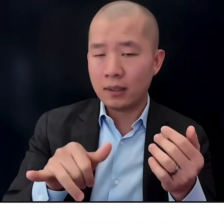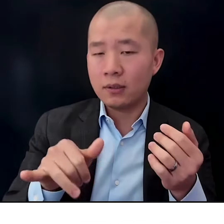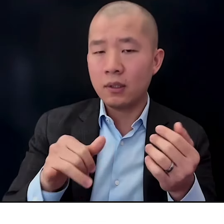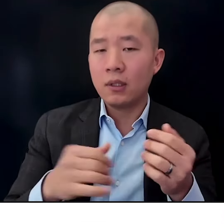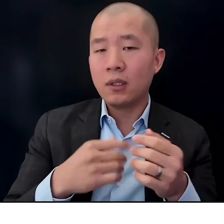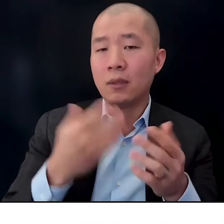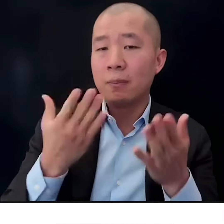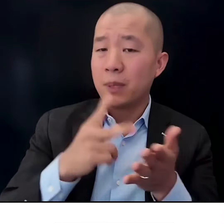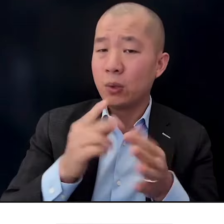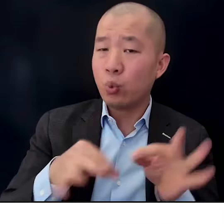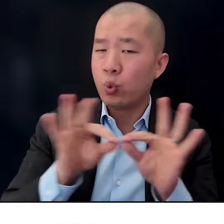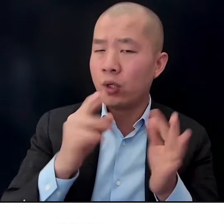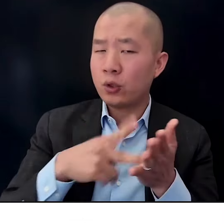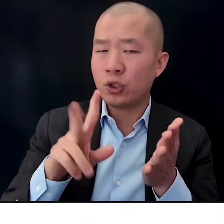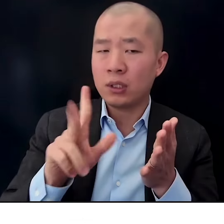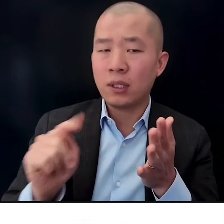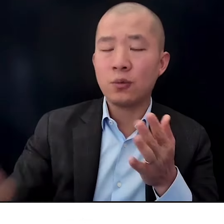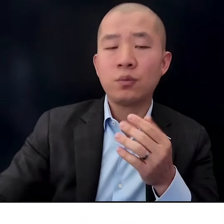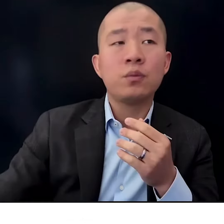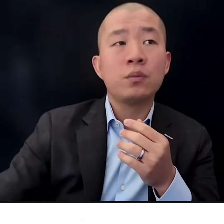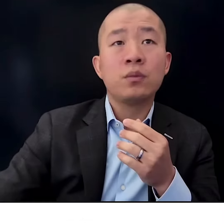access services. It's really worth looking into.